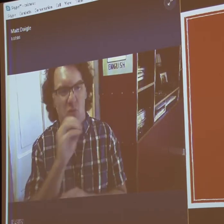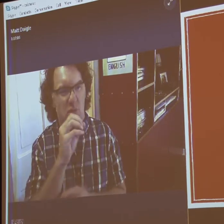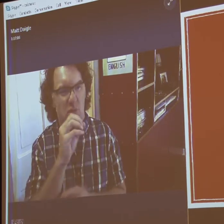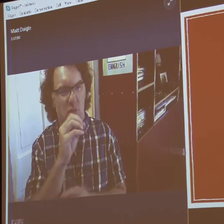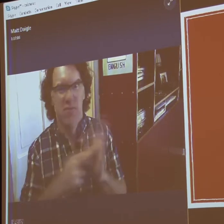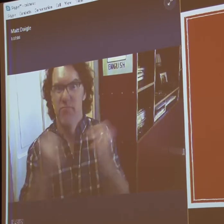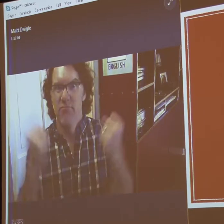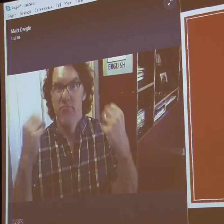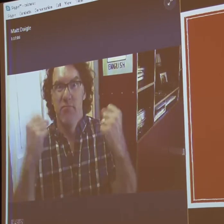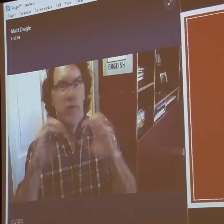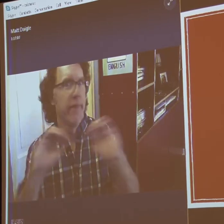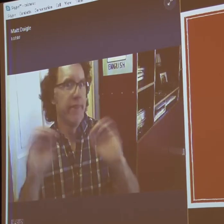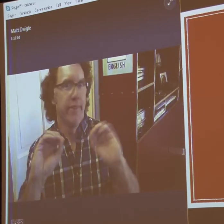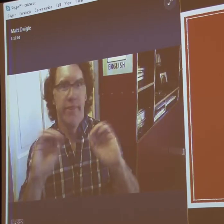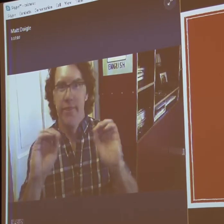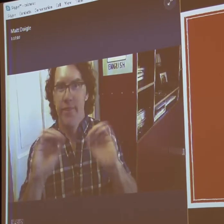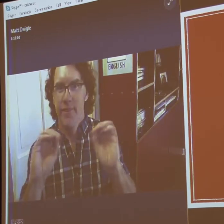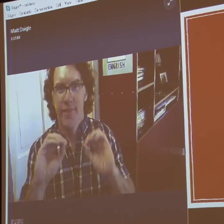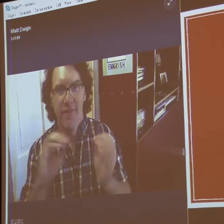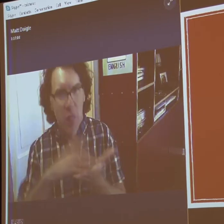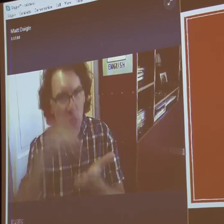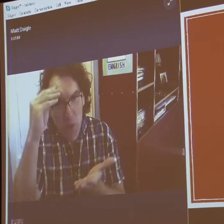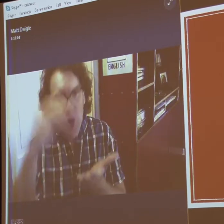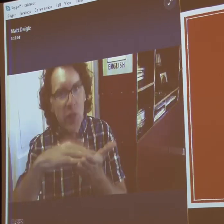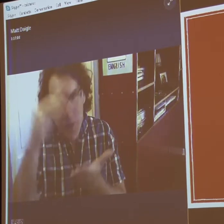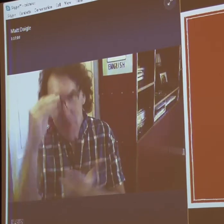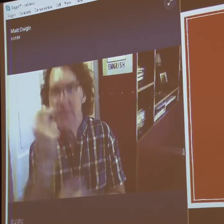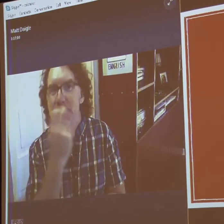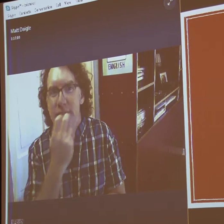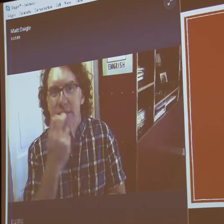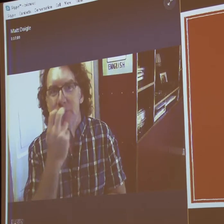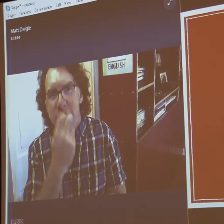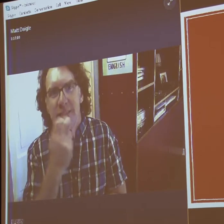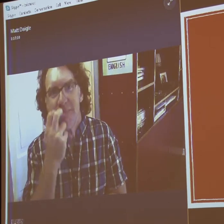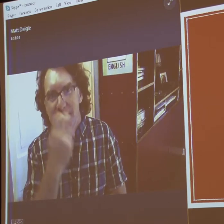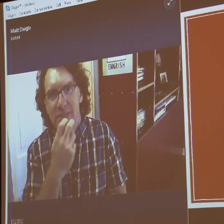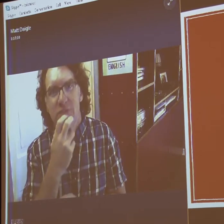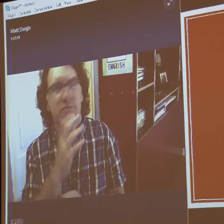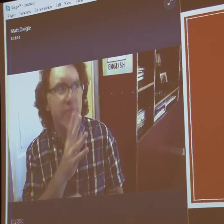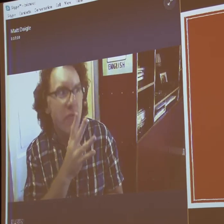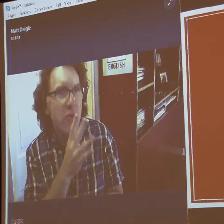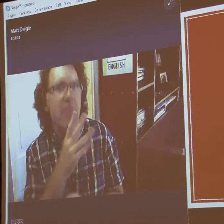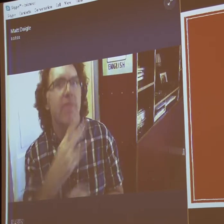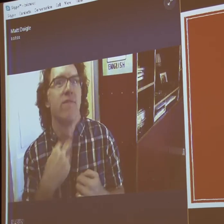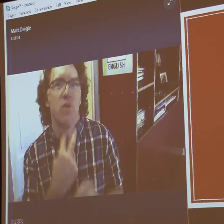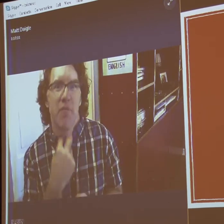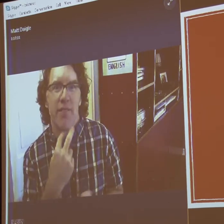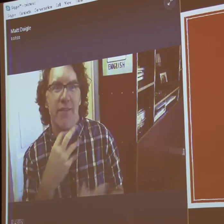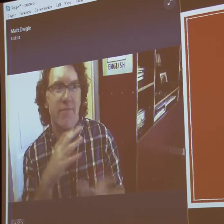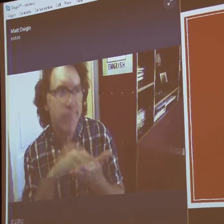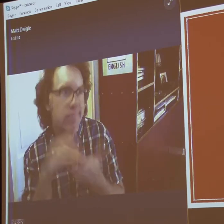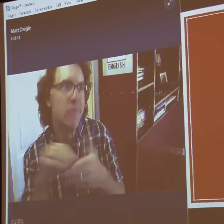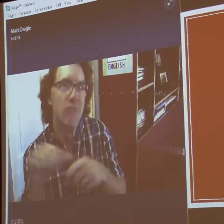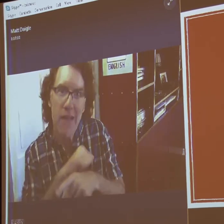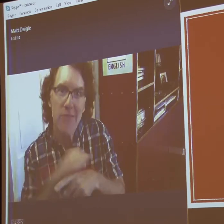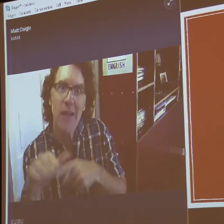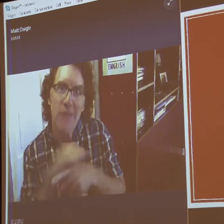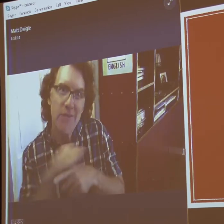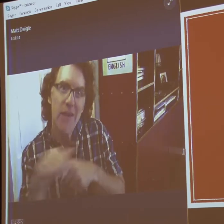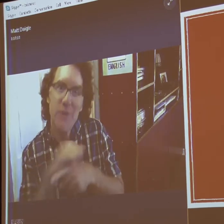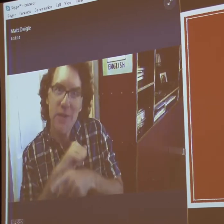encouraged an oral education, meaning no sign language, just learning to read lips and speak.